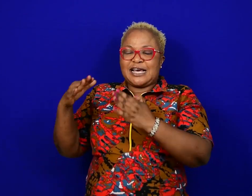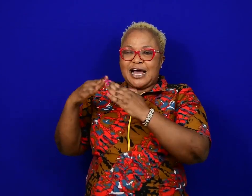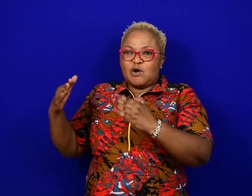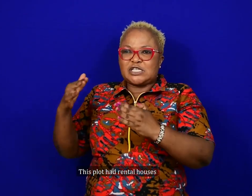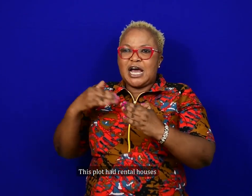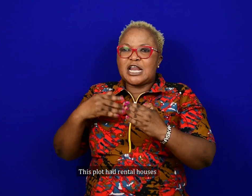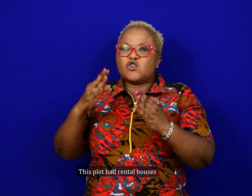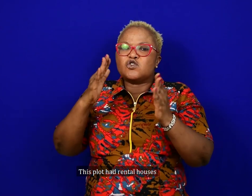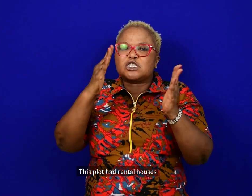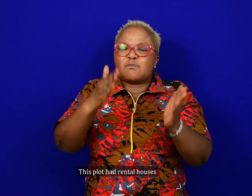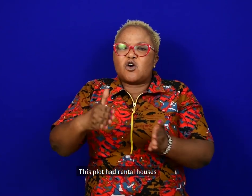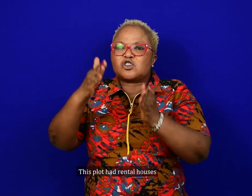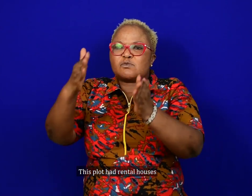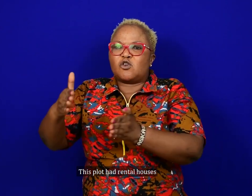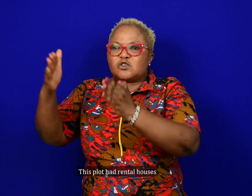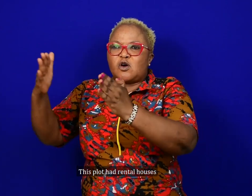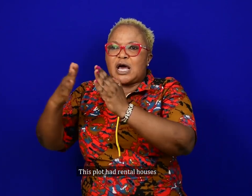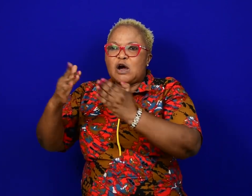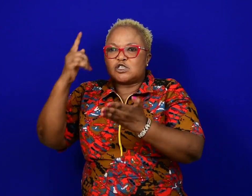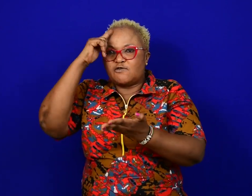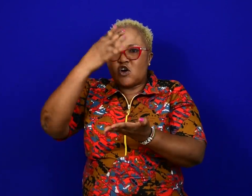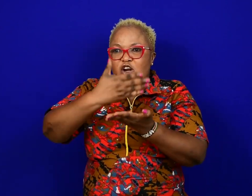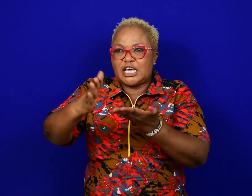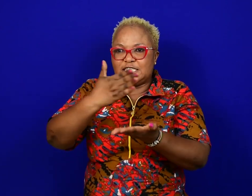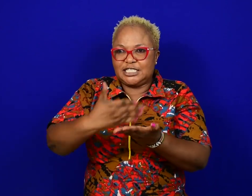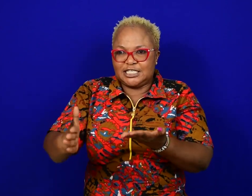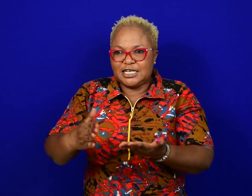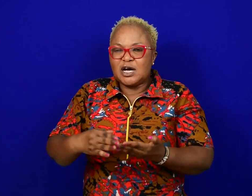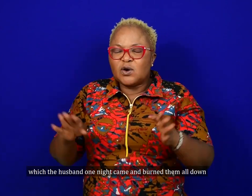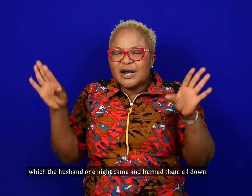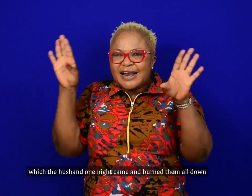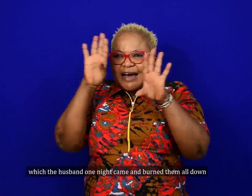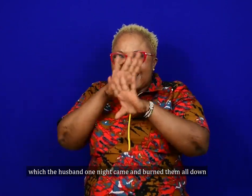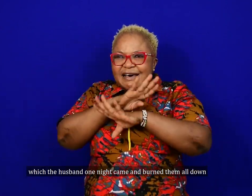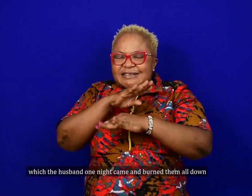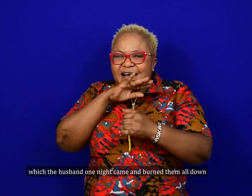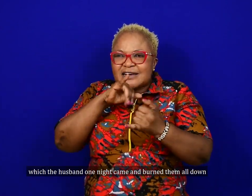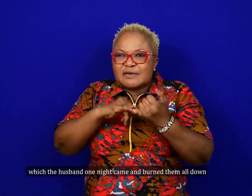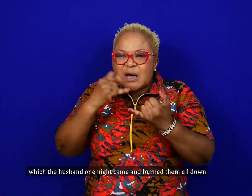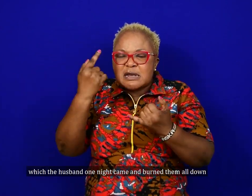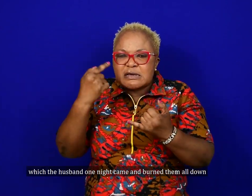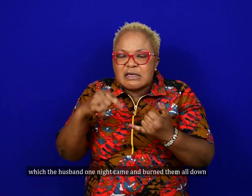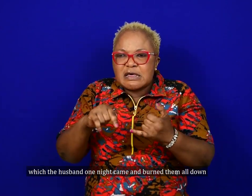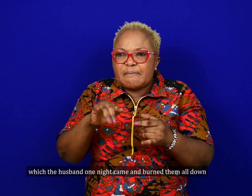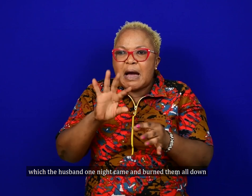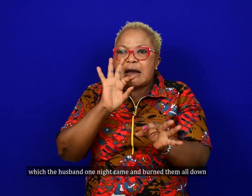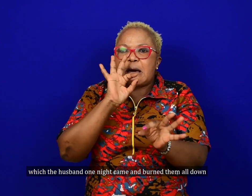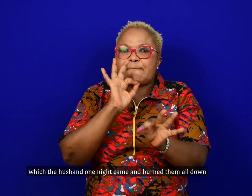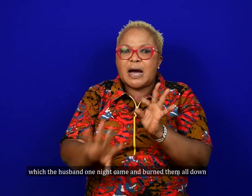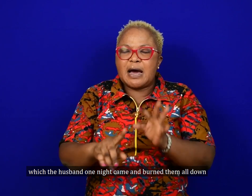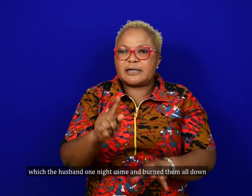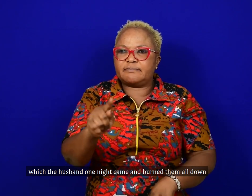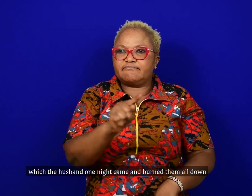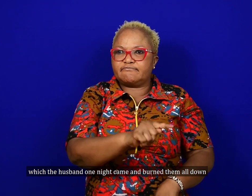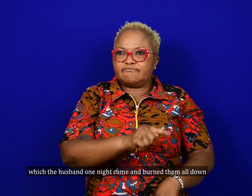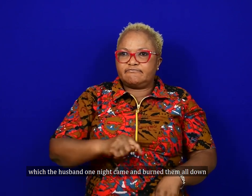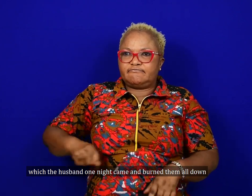This plot had rental houses. And one night, the husband came and burnt them all